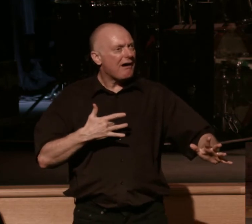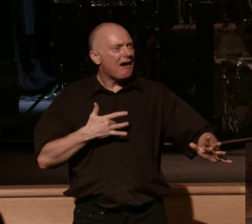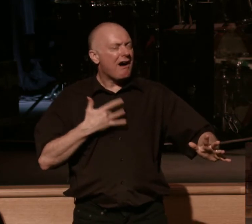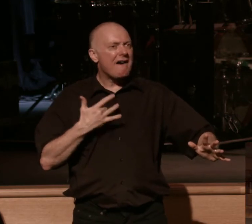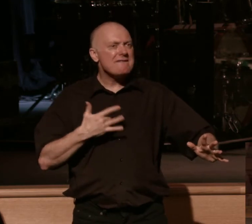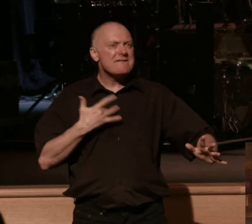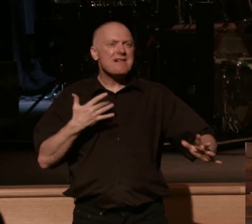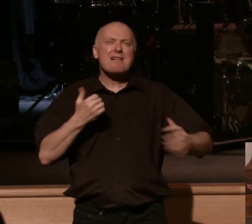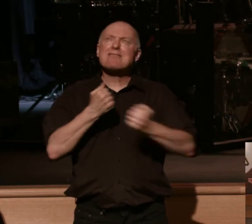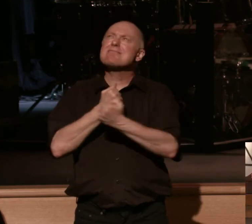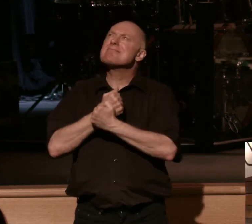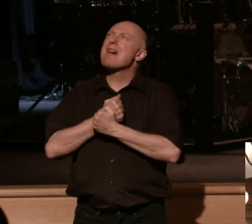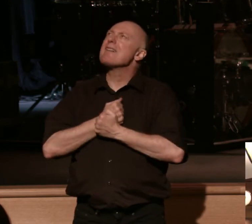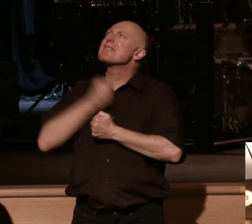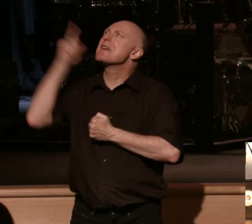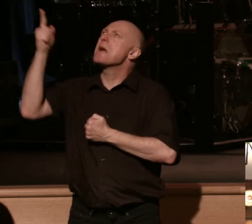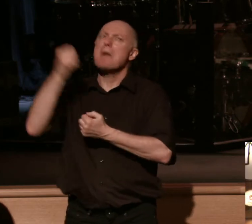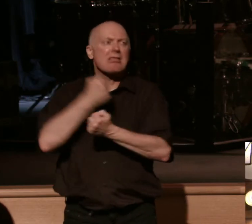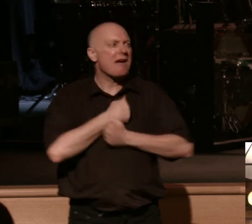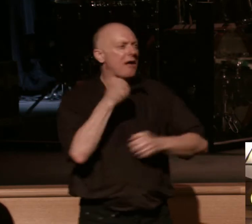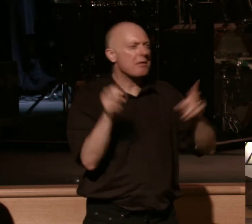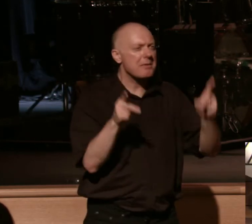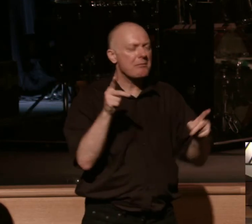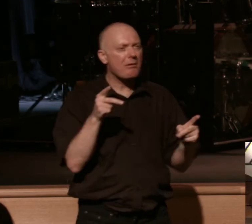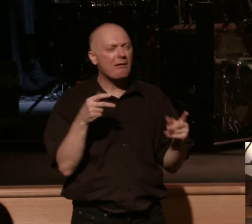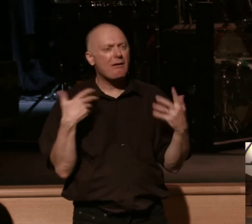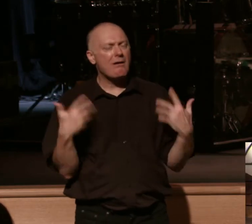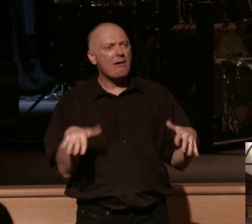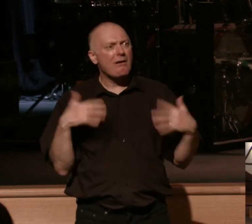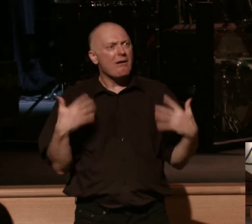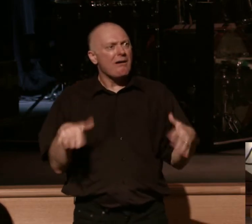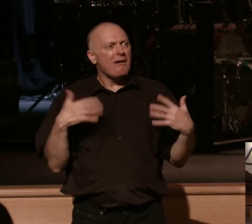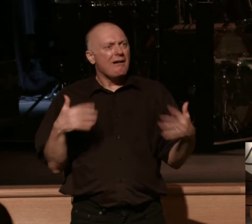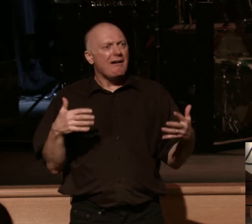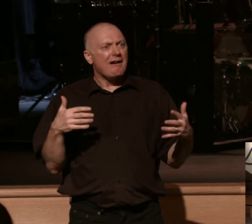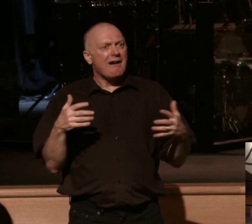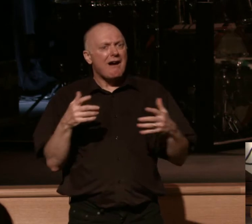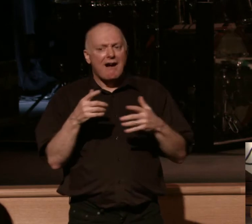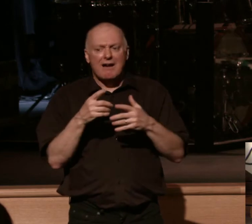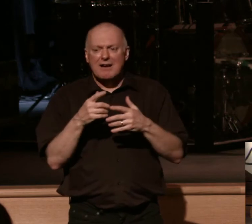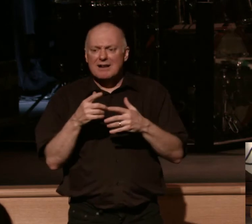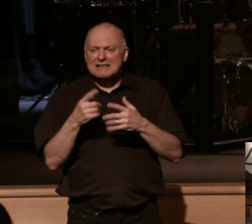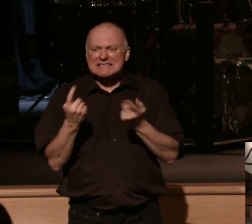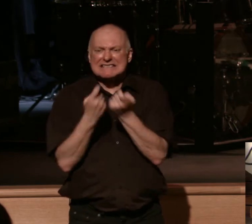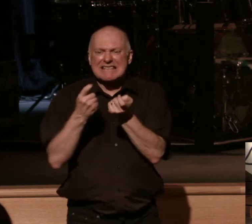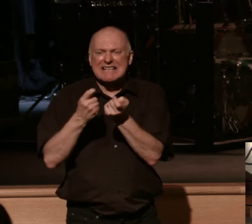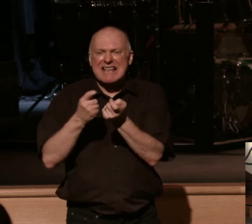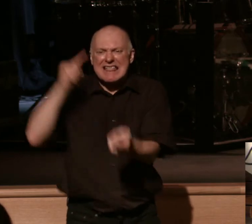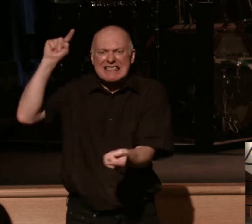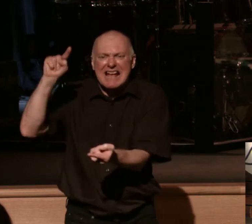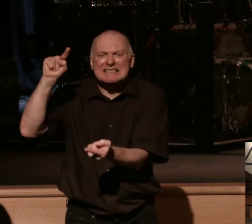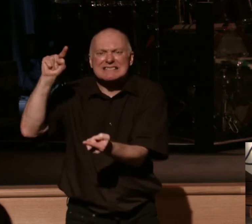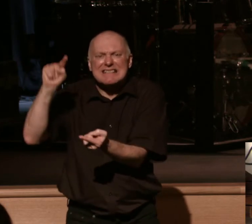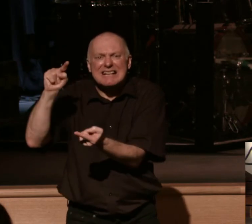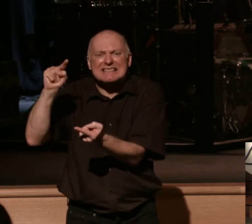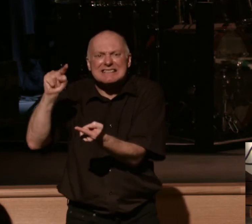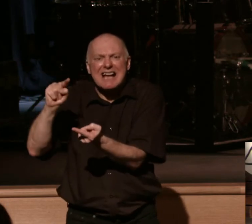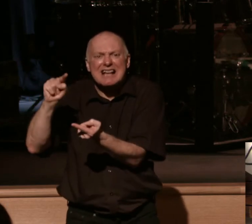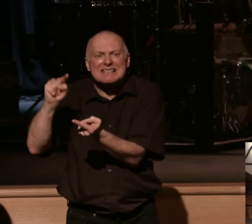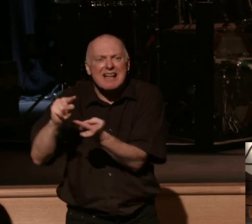and you're loving other people the way that you believe God has purposed you to do that and sin is being pushed down and righteousness is on display. You've